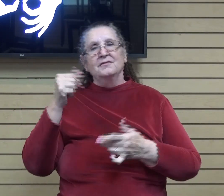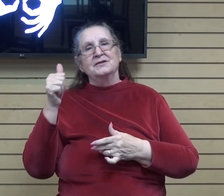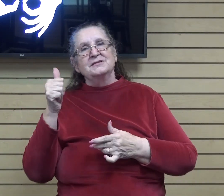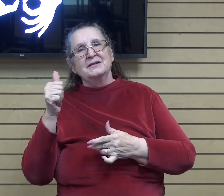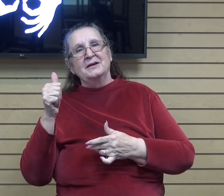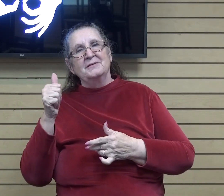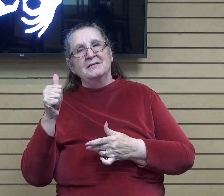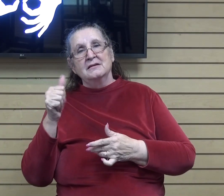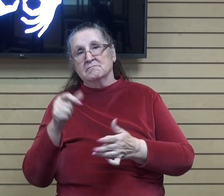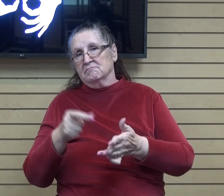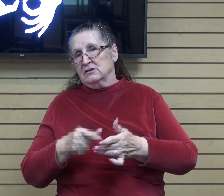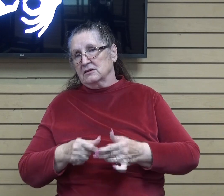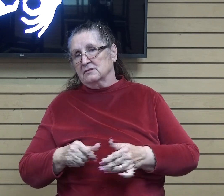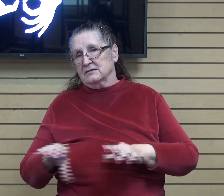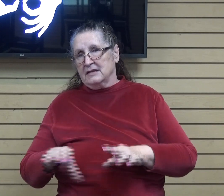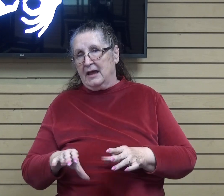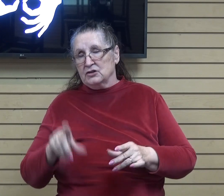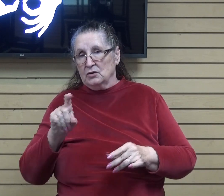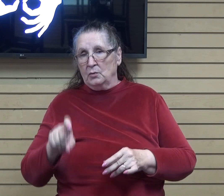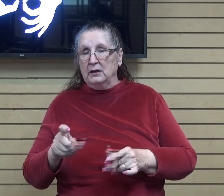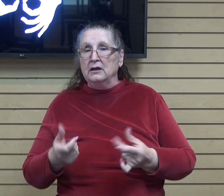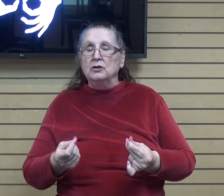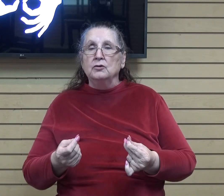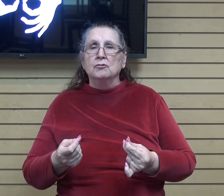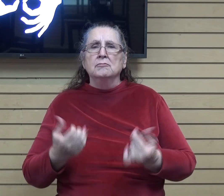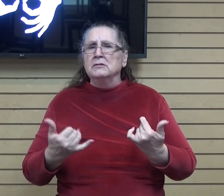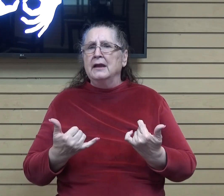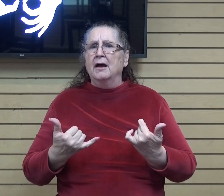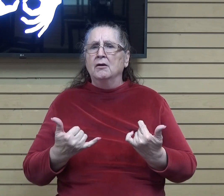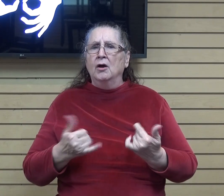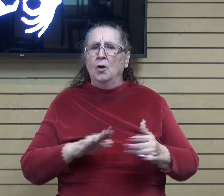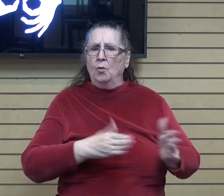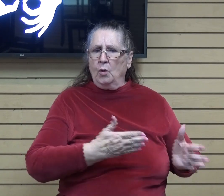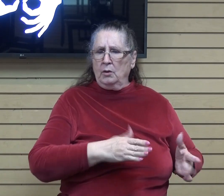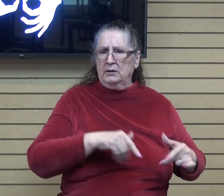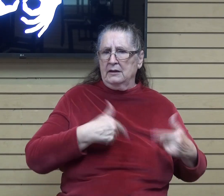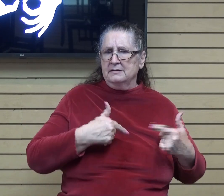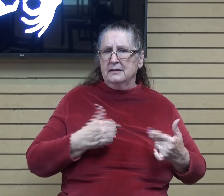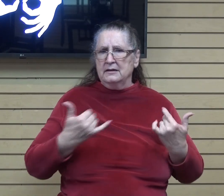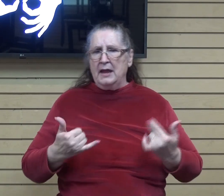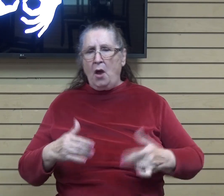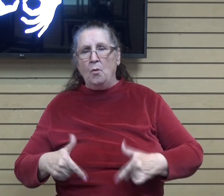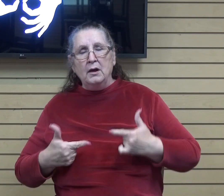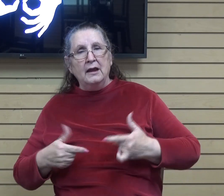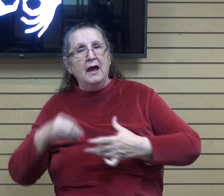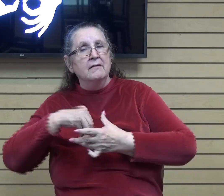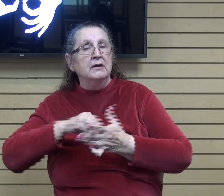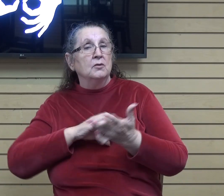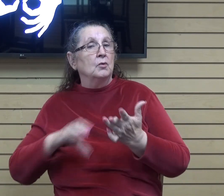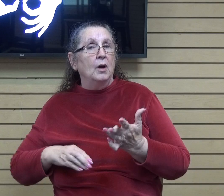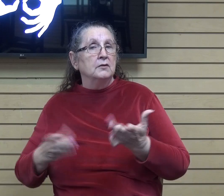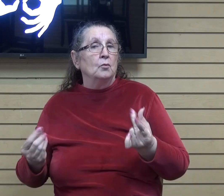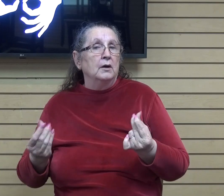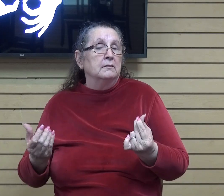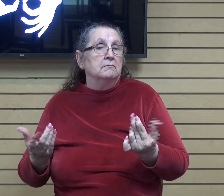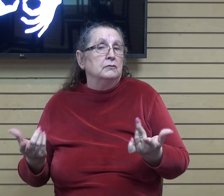a charge. So what now? We were dead in sin. Now we're alive with Christ. Christ, we're saved through faith,